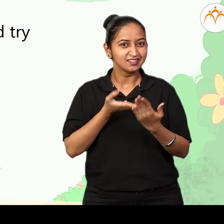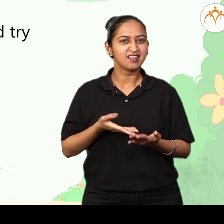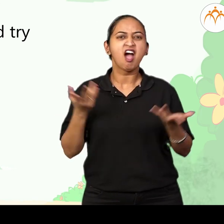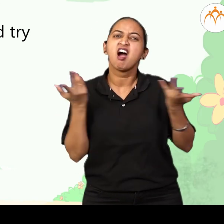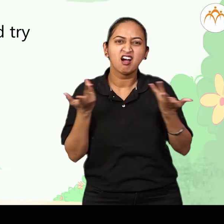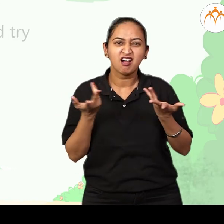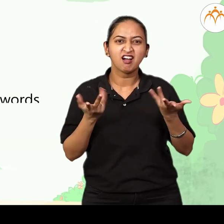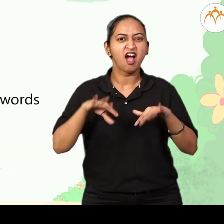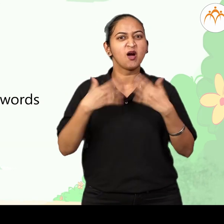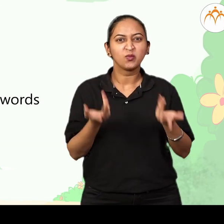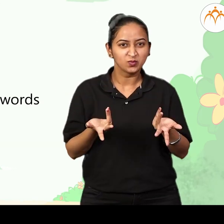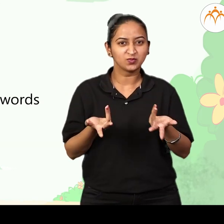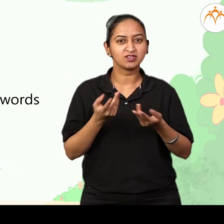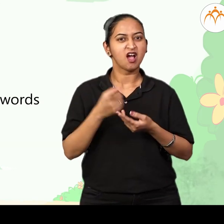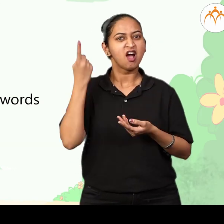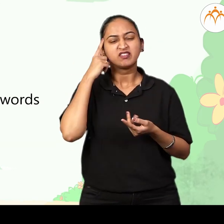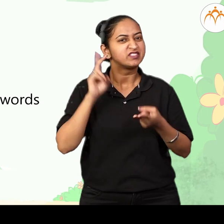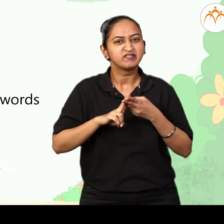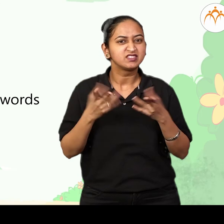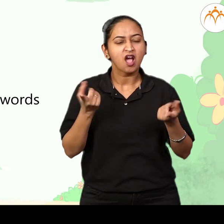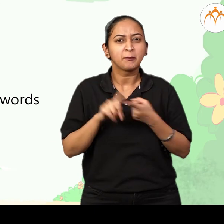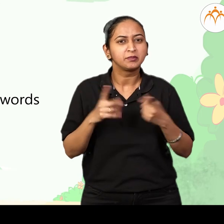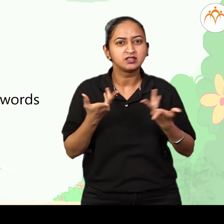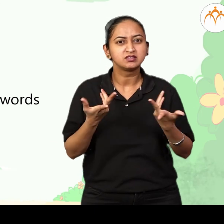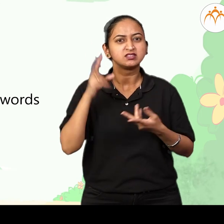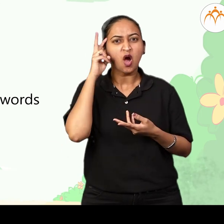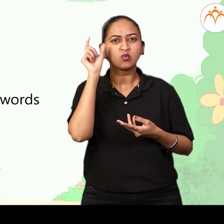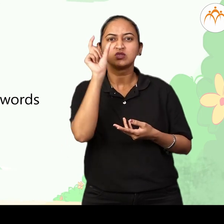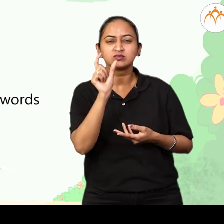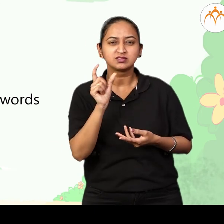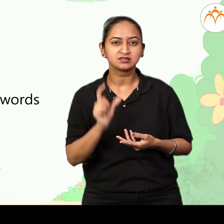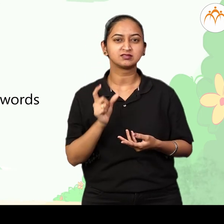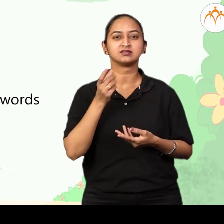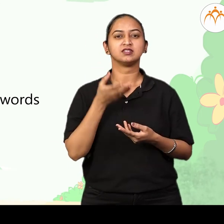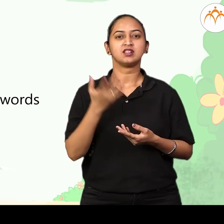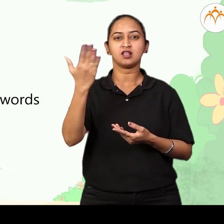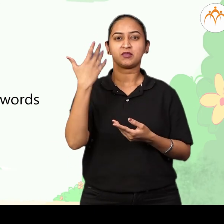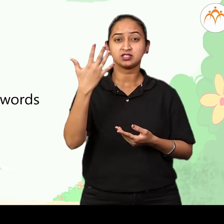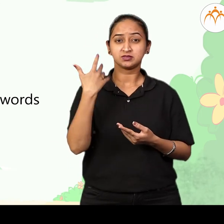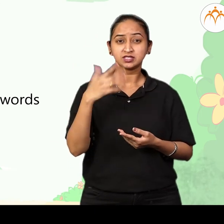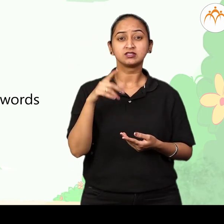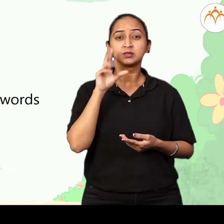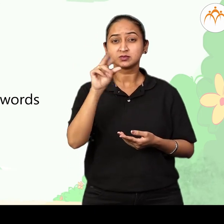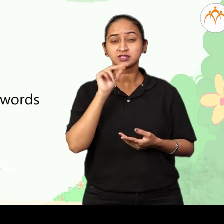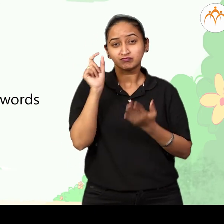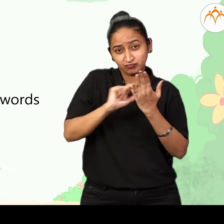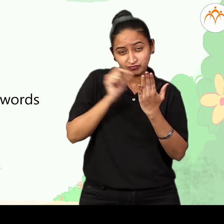Make five questions each using the words Why How What will happen